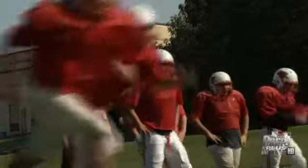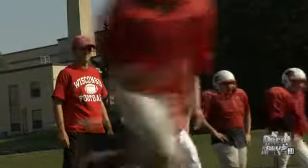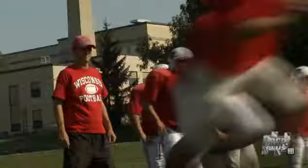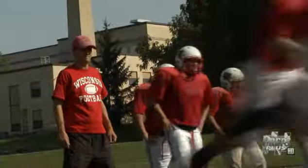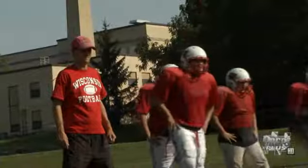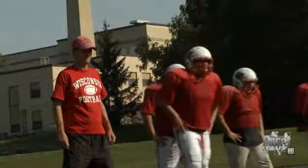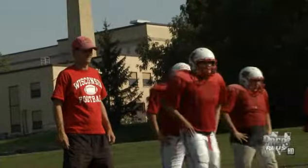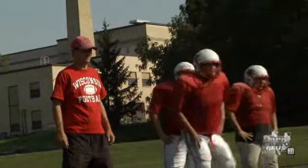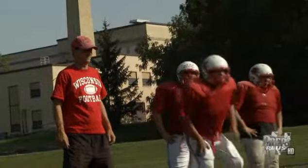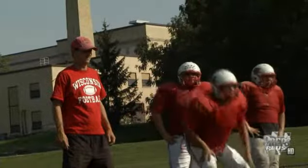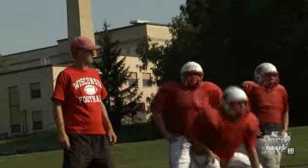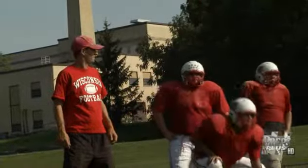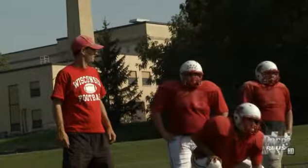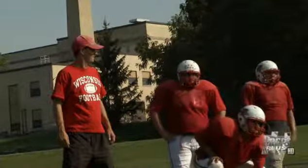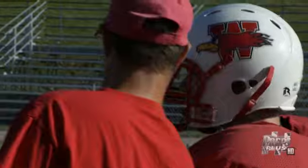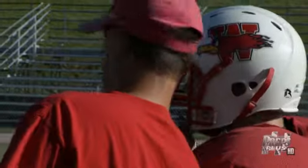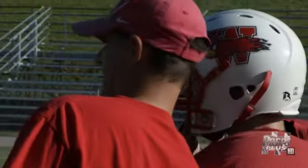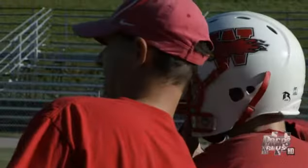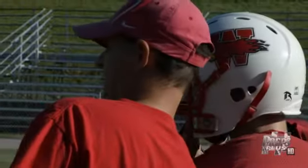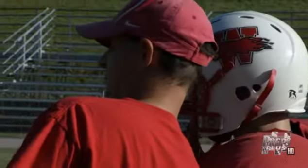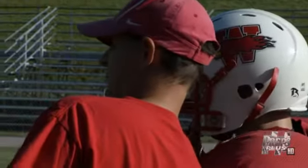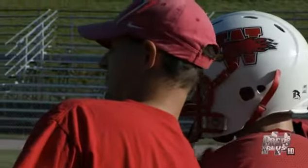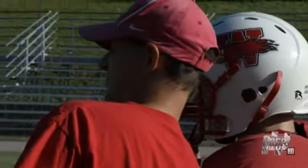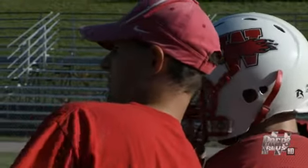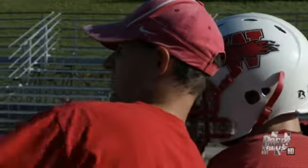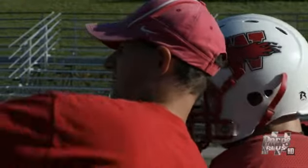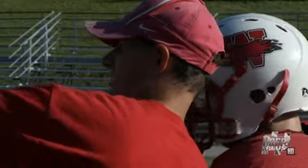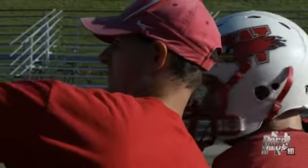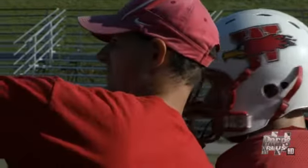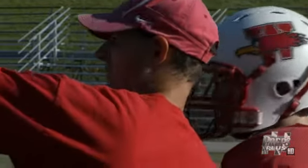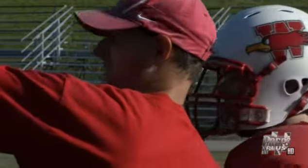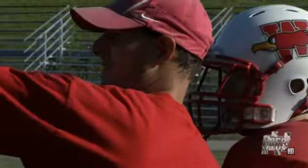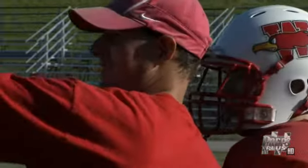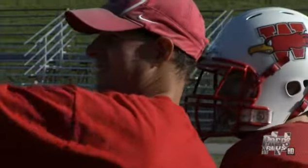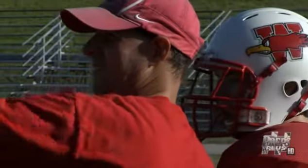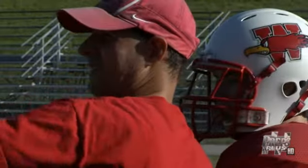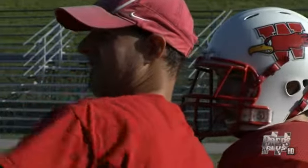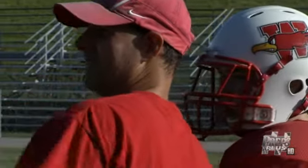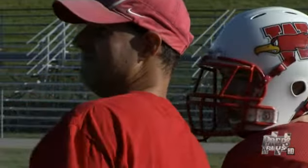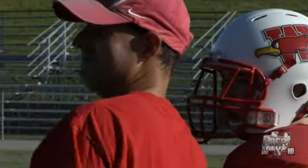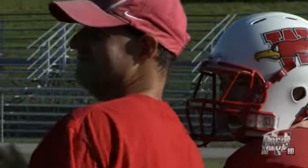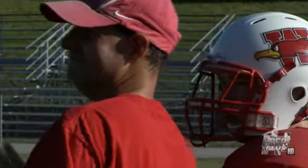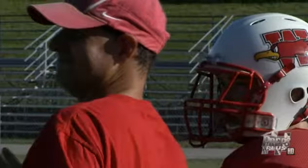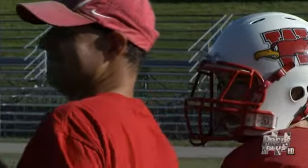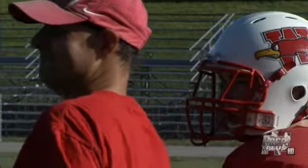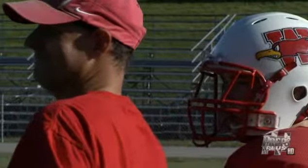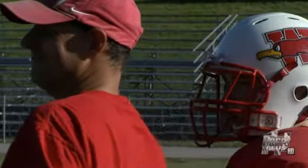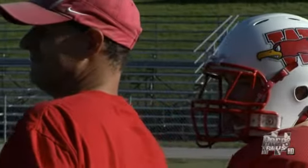of the school himself, Eldred uses his position as coach to both influence and inspire.